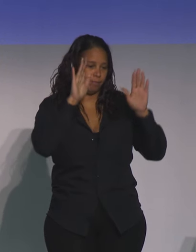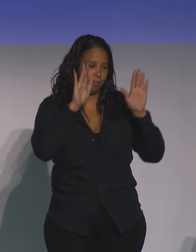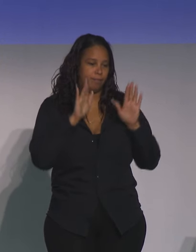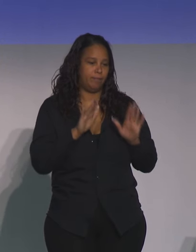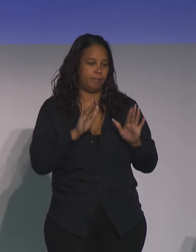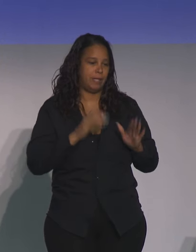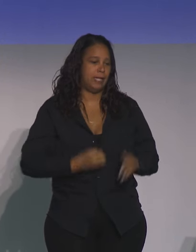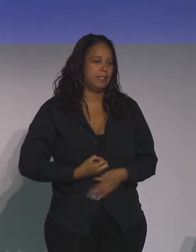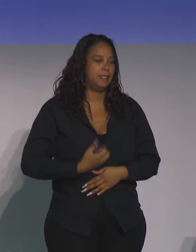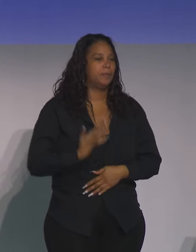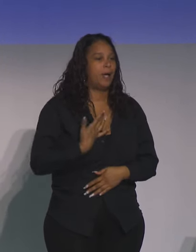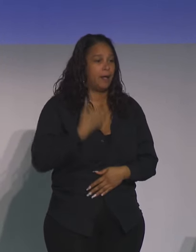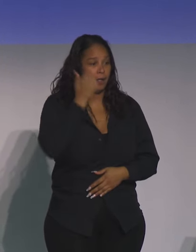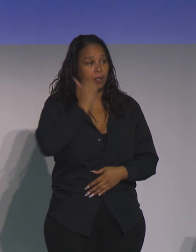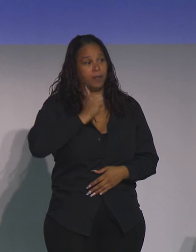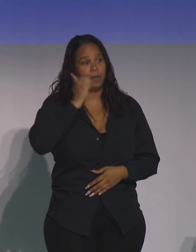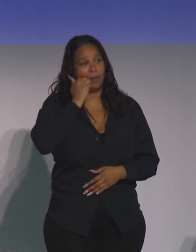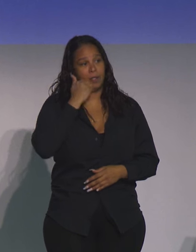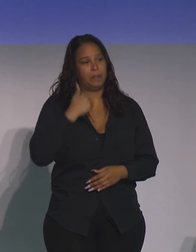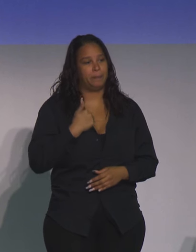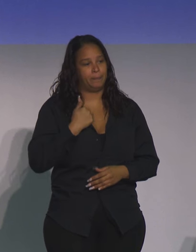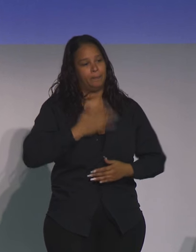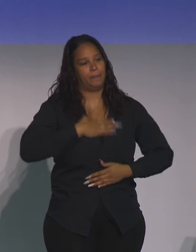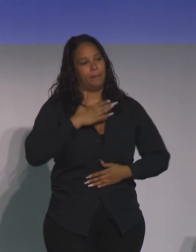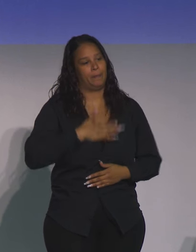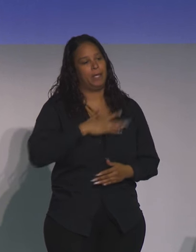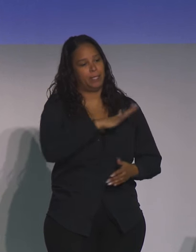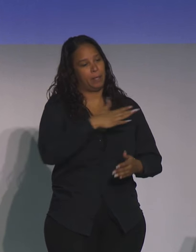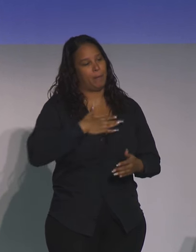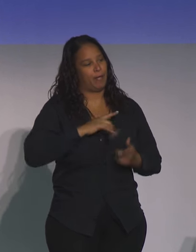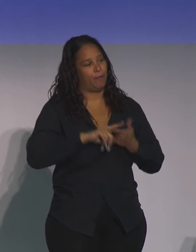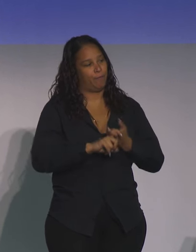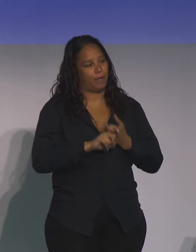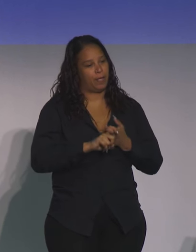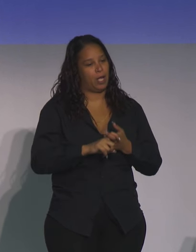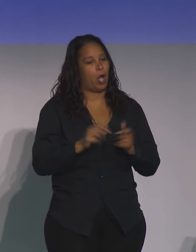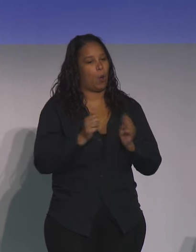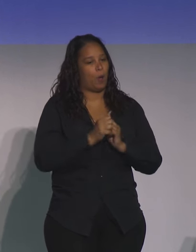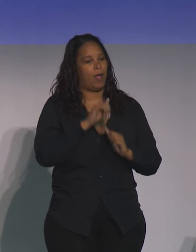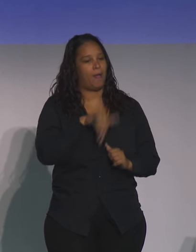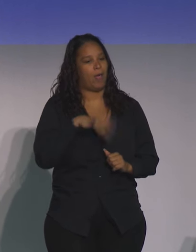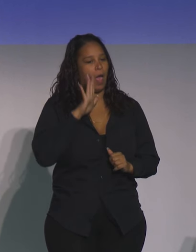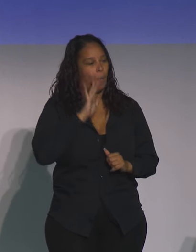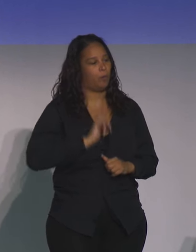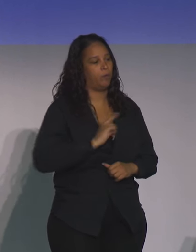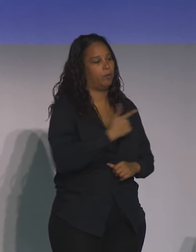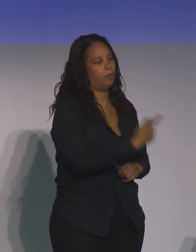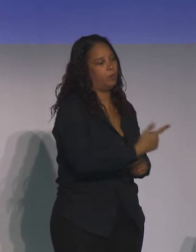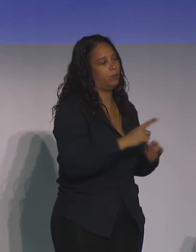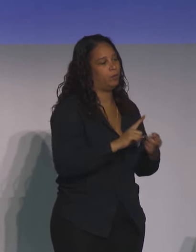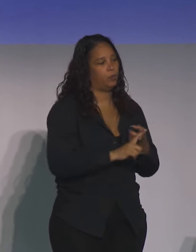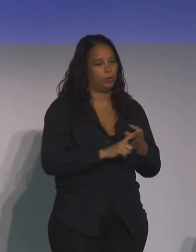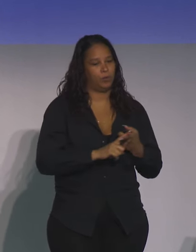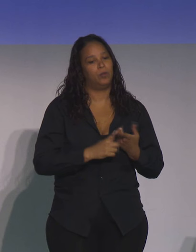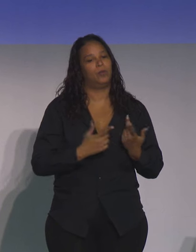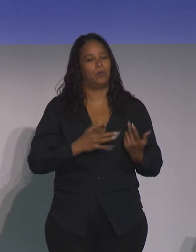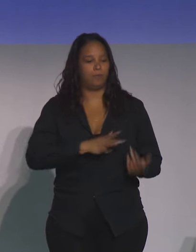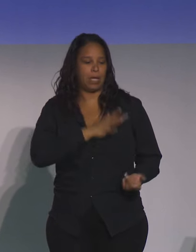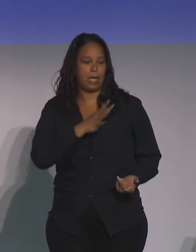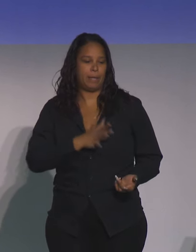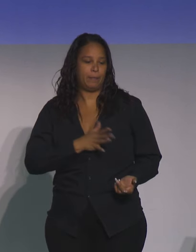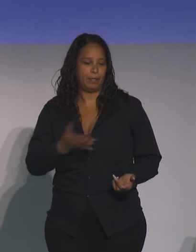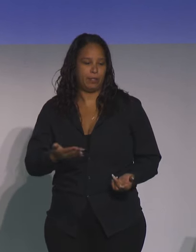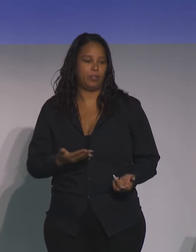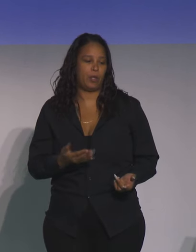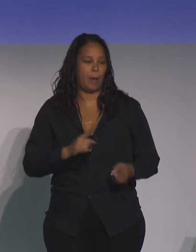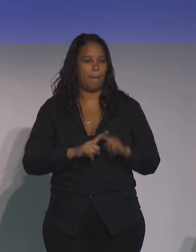me. And I'm every day, I'm just grateful that she is a friend. So with that, I'm going to turn it over for you to hear the formal introduction of her,